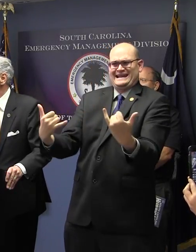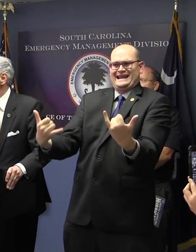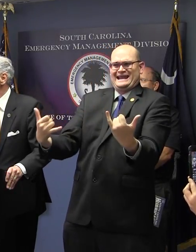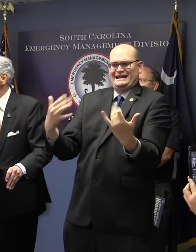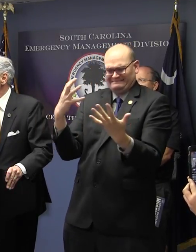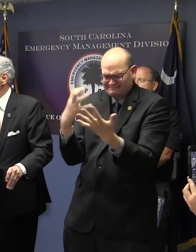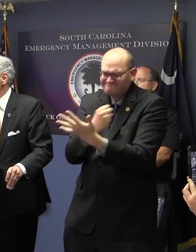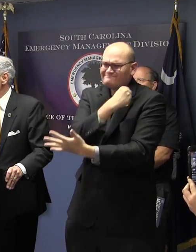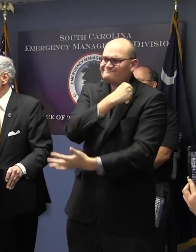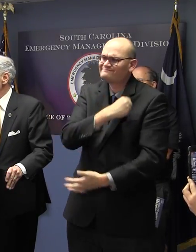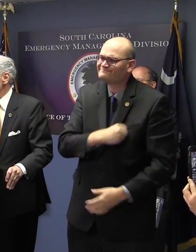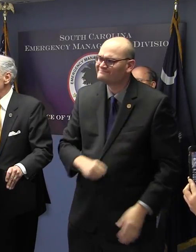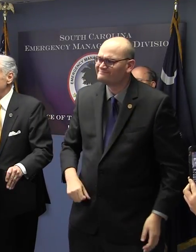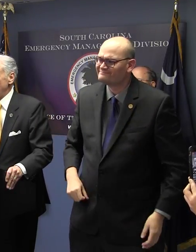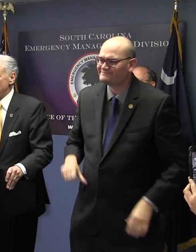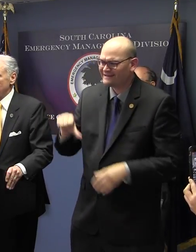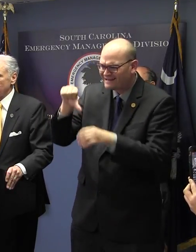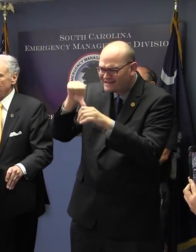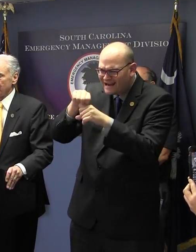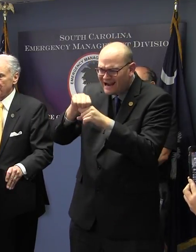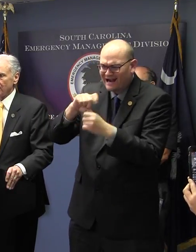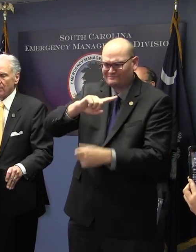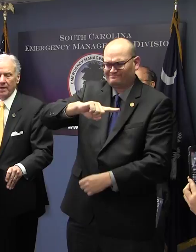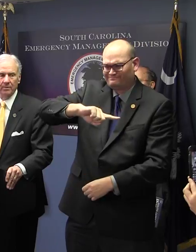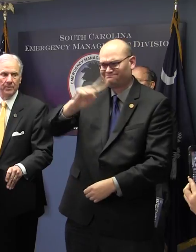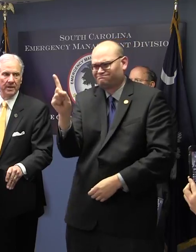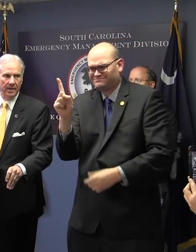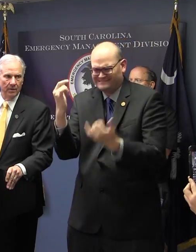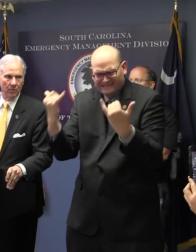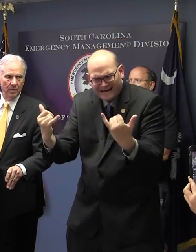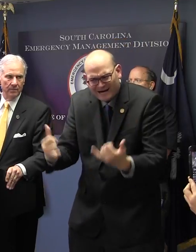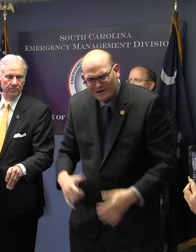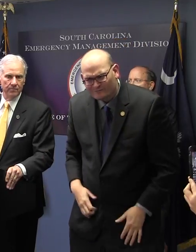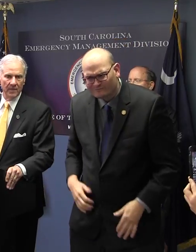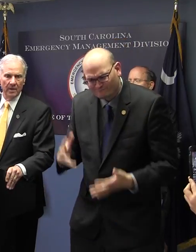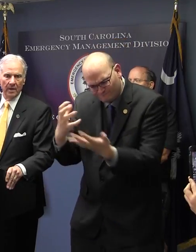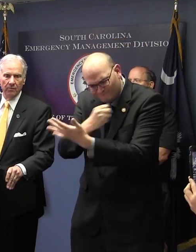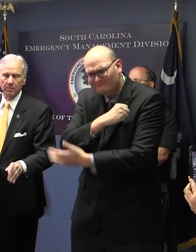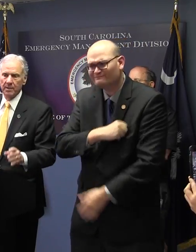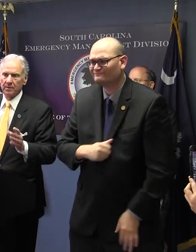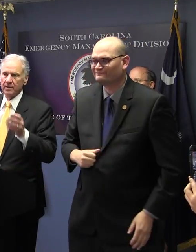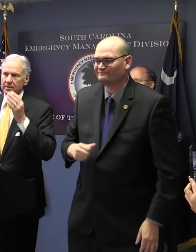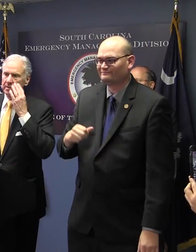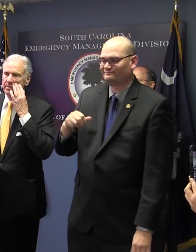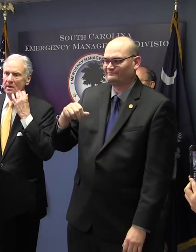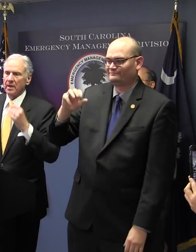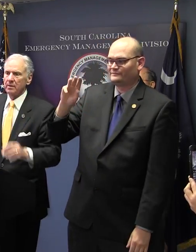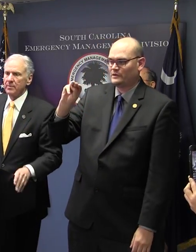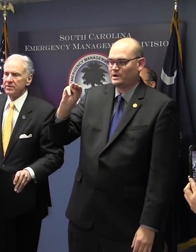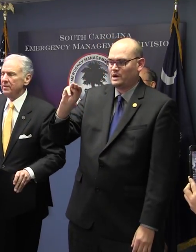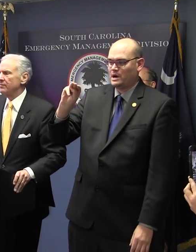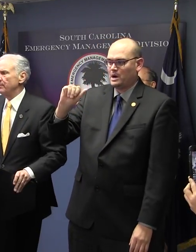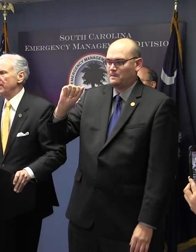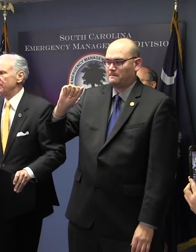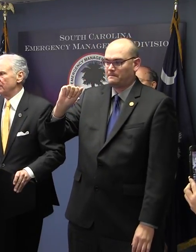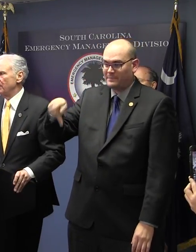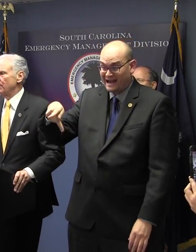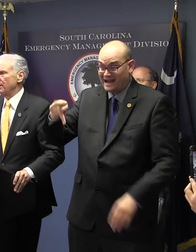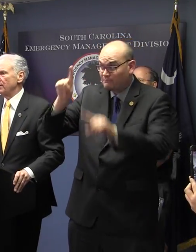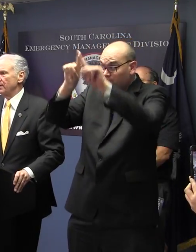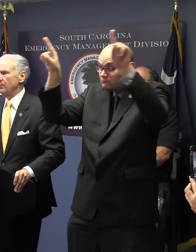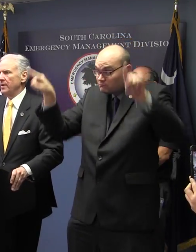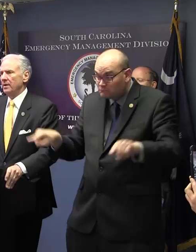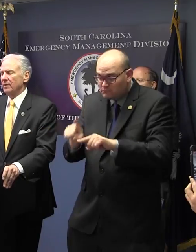get some. If you don't have a map on how to get around, better get one. And remember this, there will be a lot of misinformation